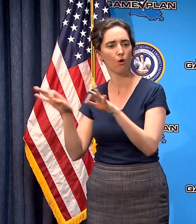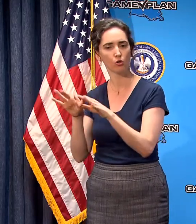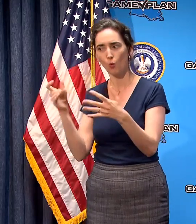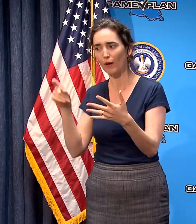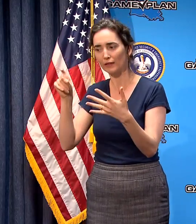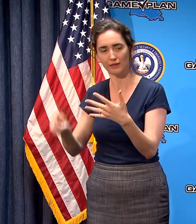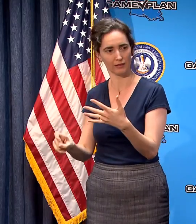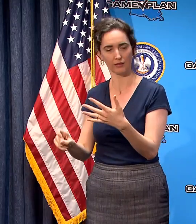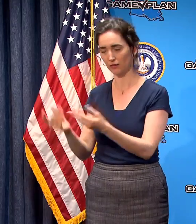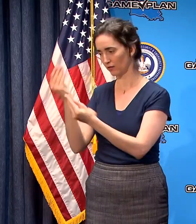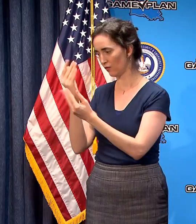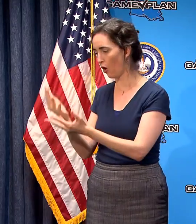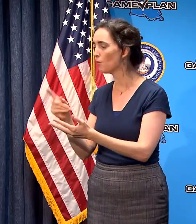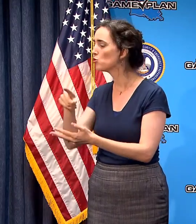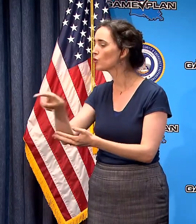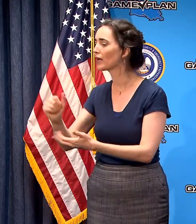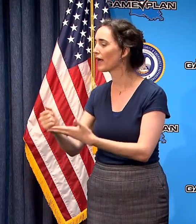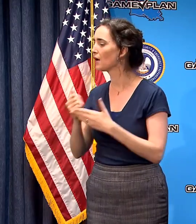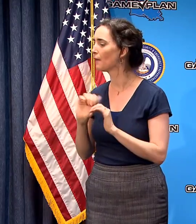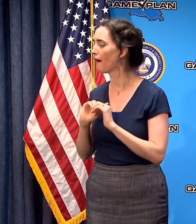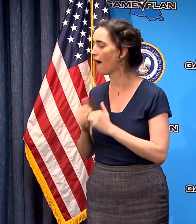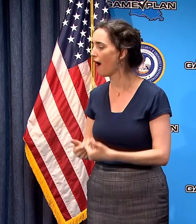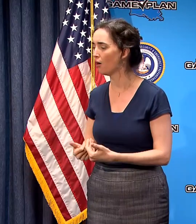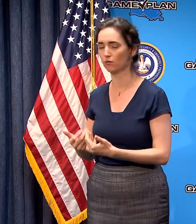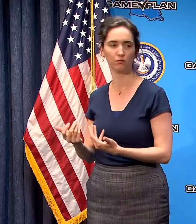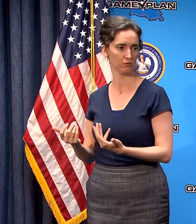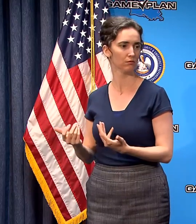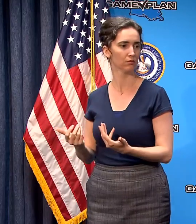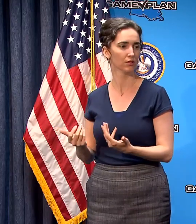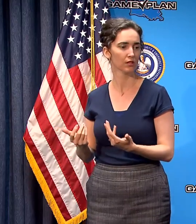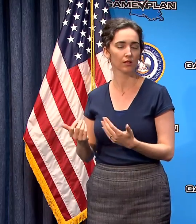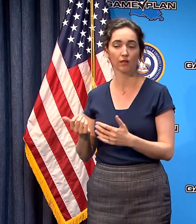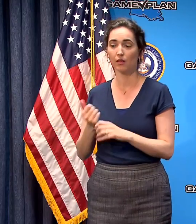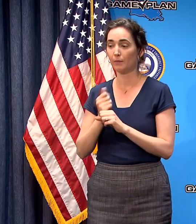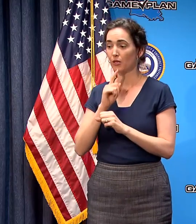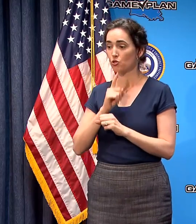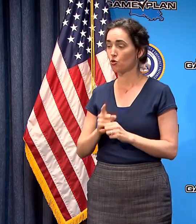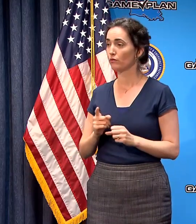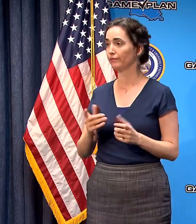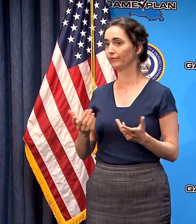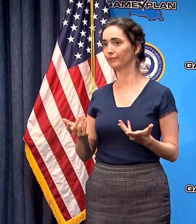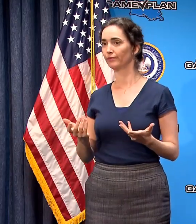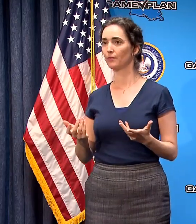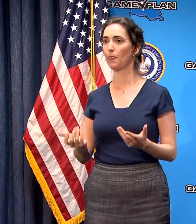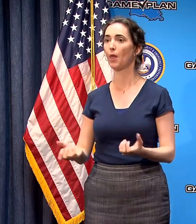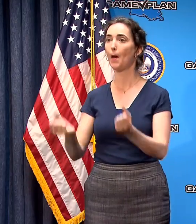what they can do to help with respect to making sure that more people